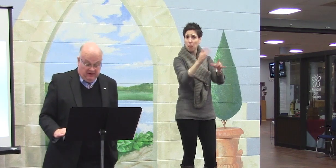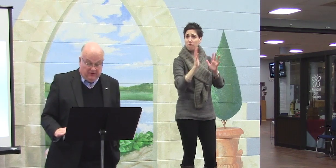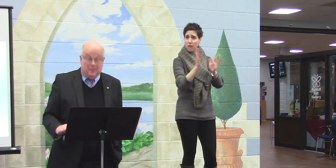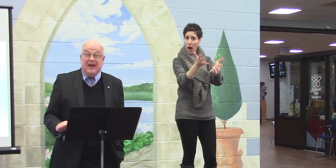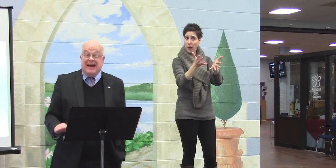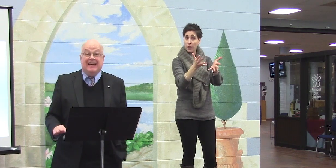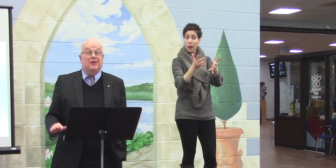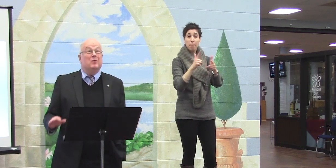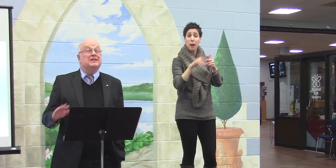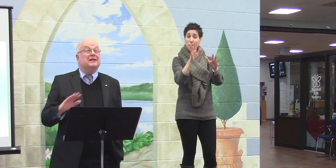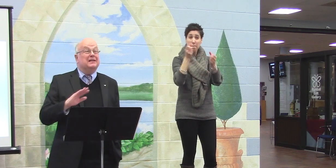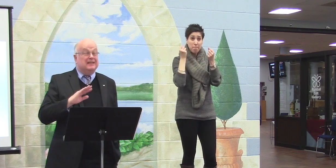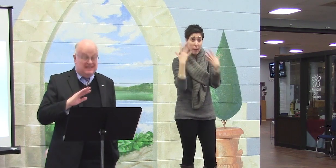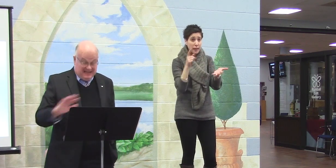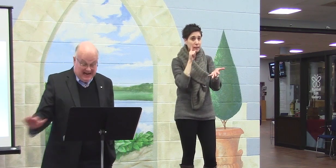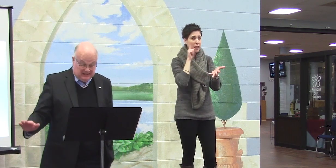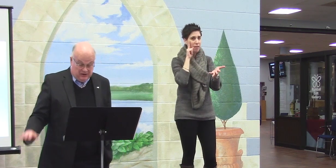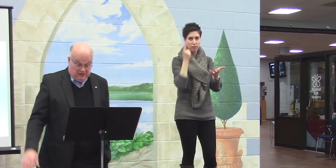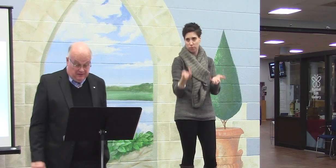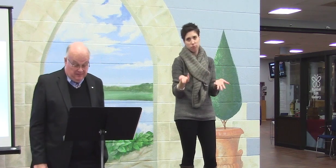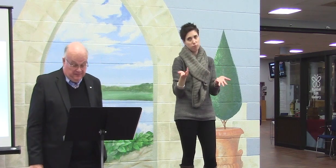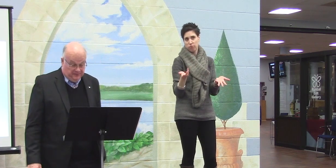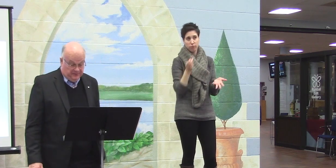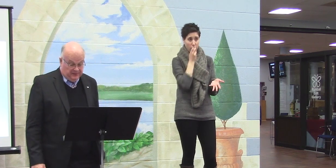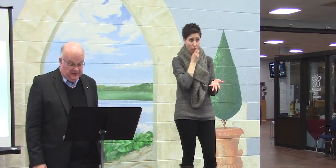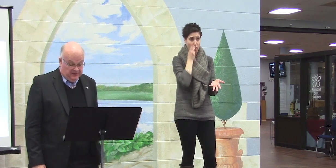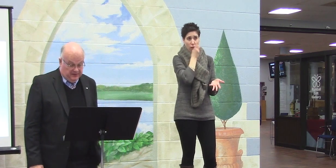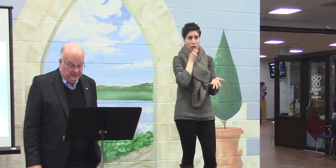But for many, it was a disaster.